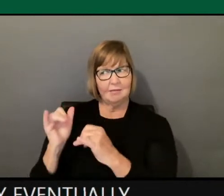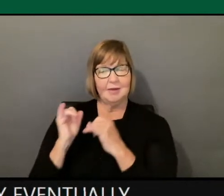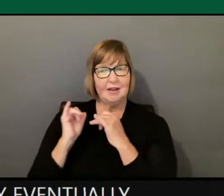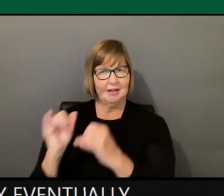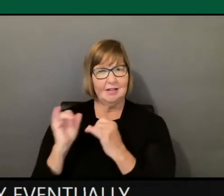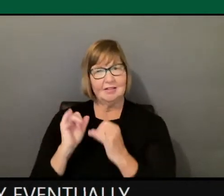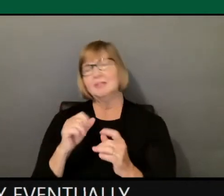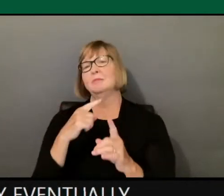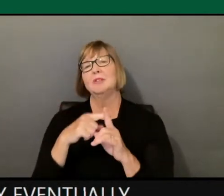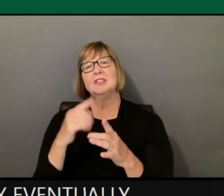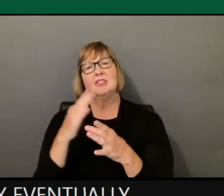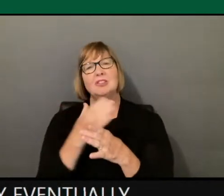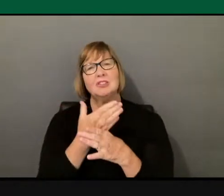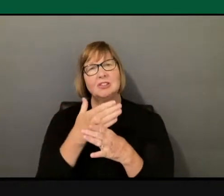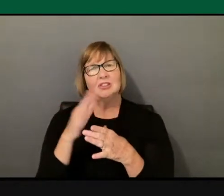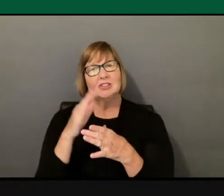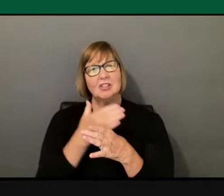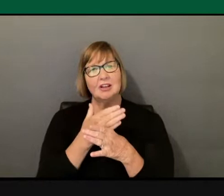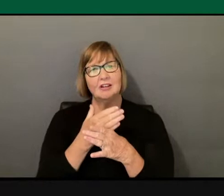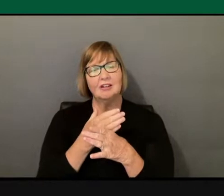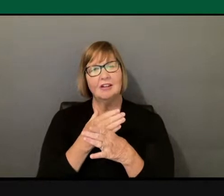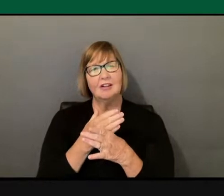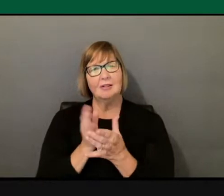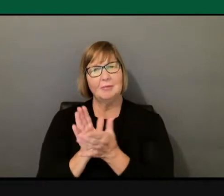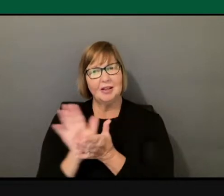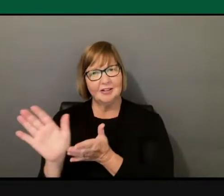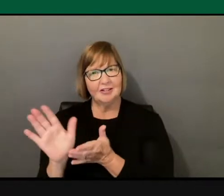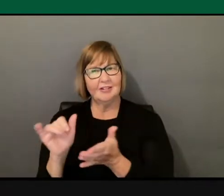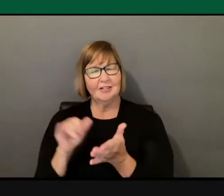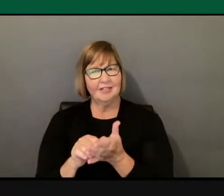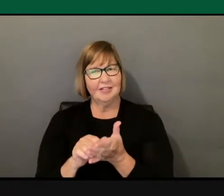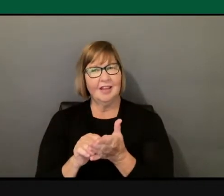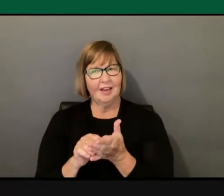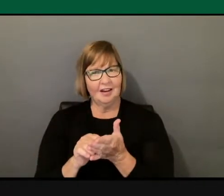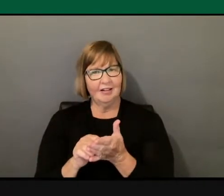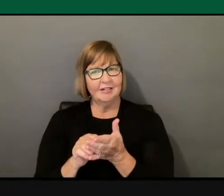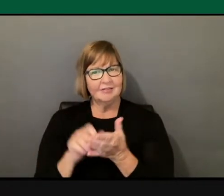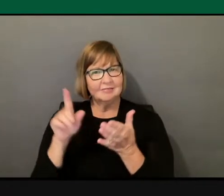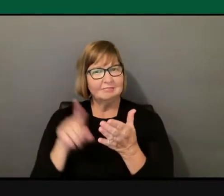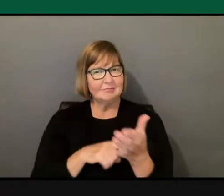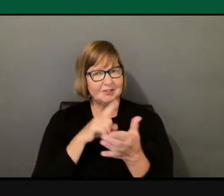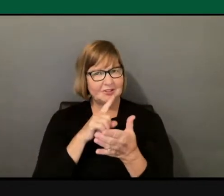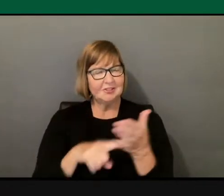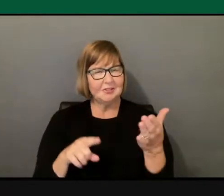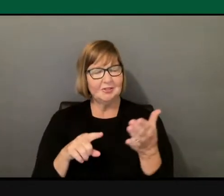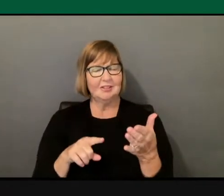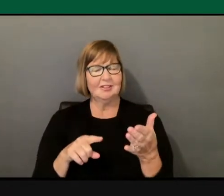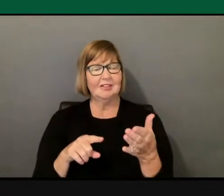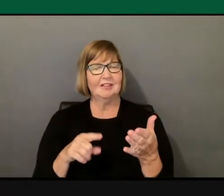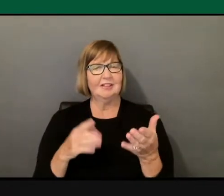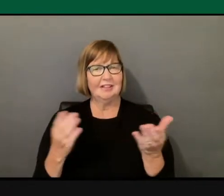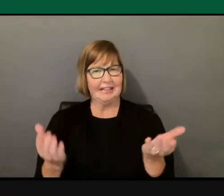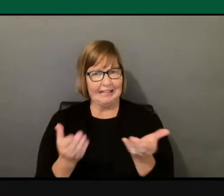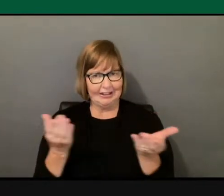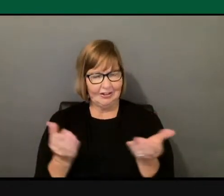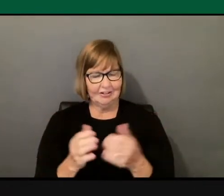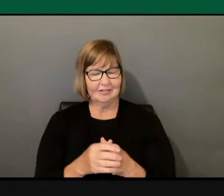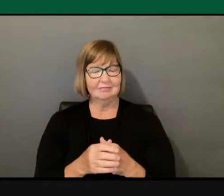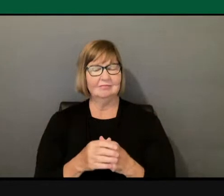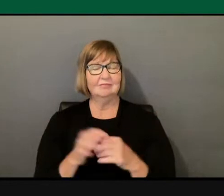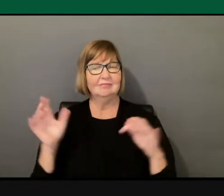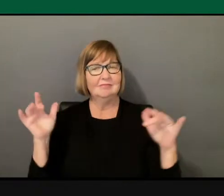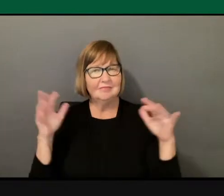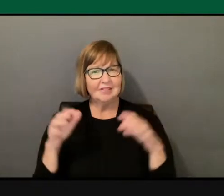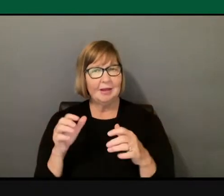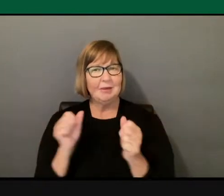being religious minorities who are persecuted in this country. So by being together, you are